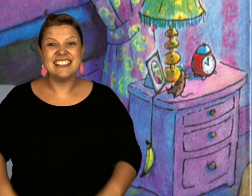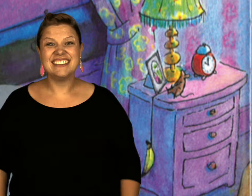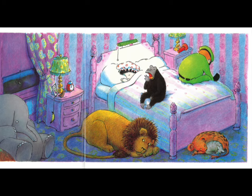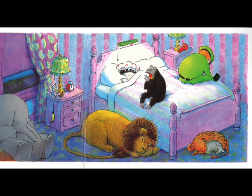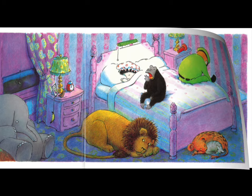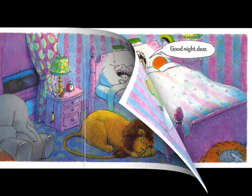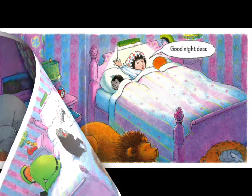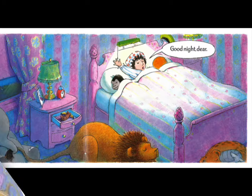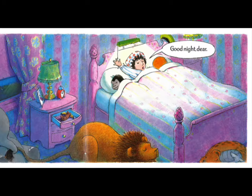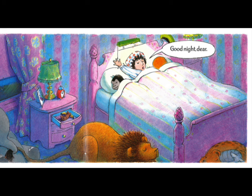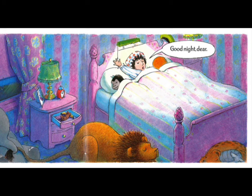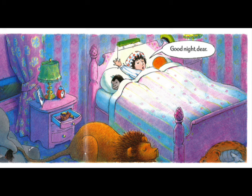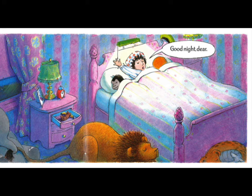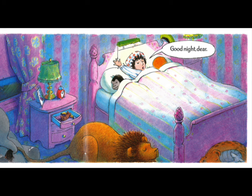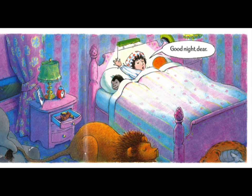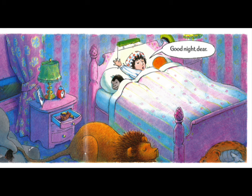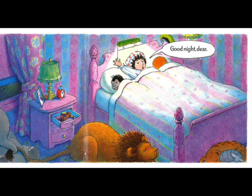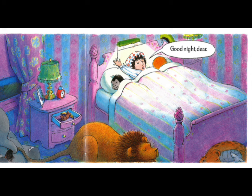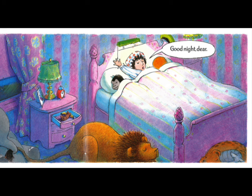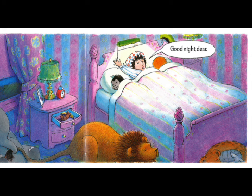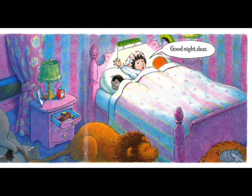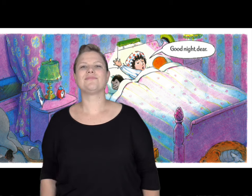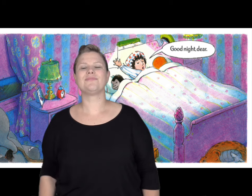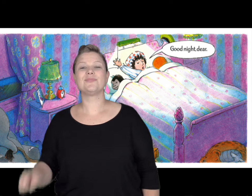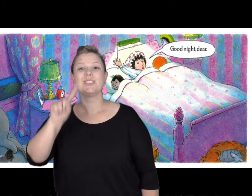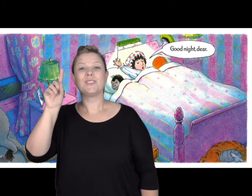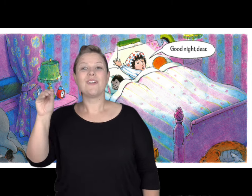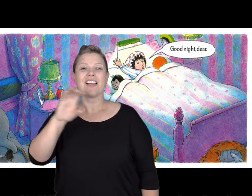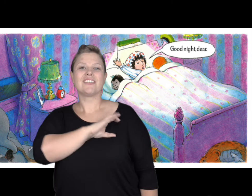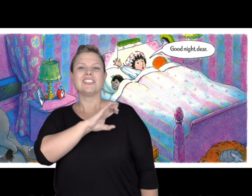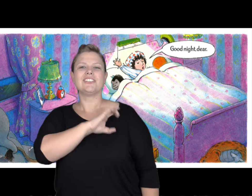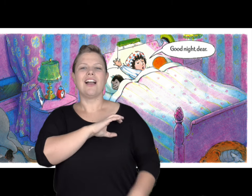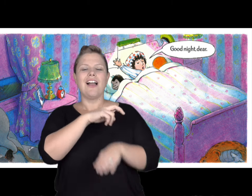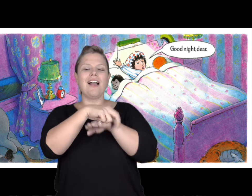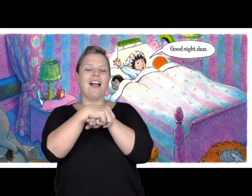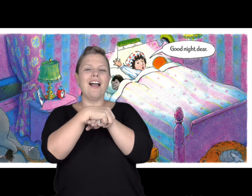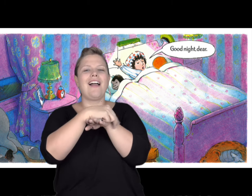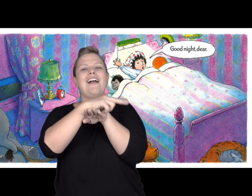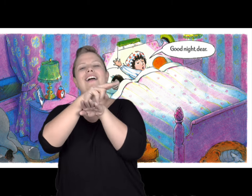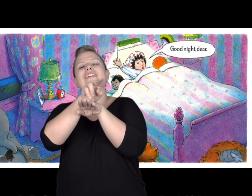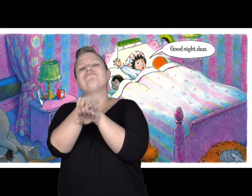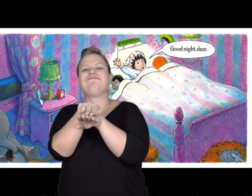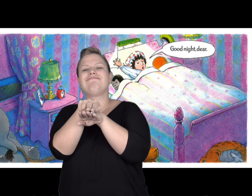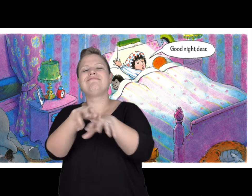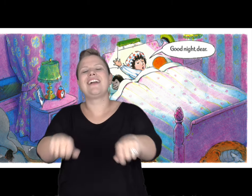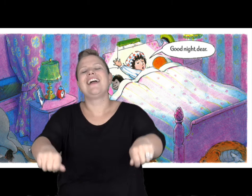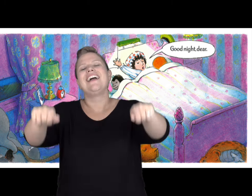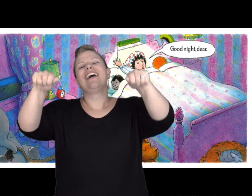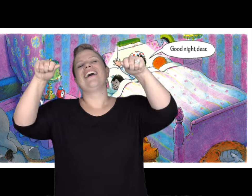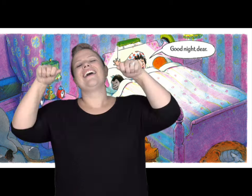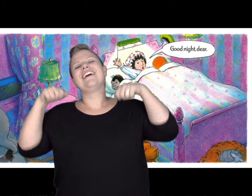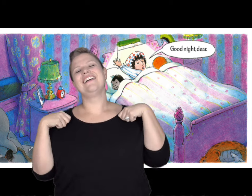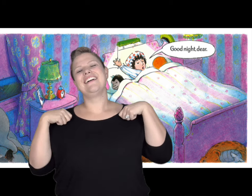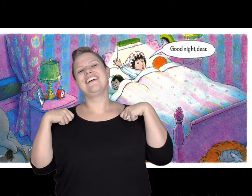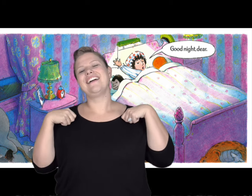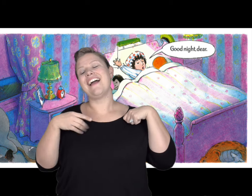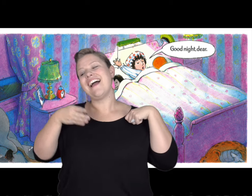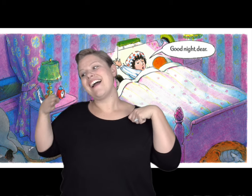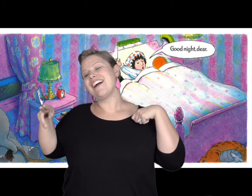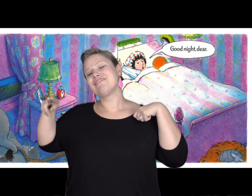the zookeeper lay down and